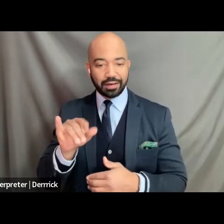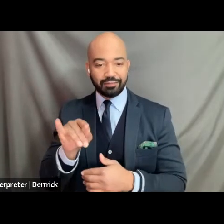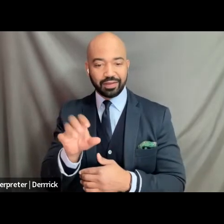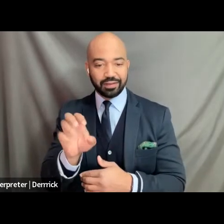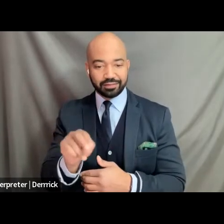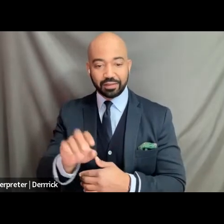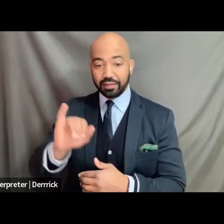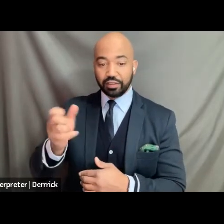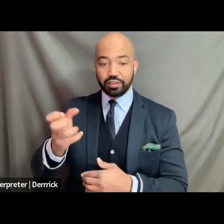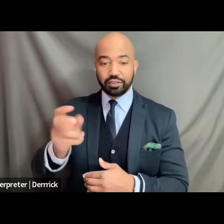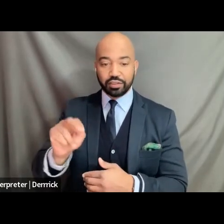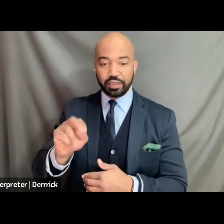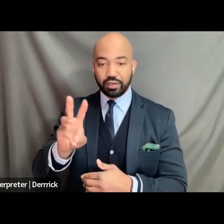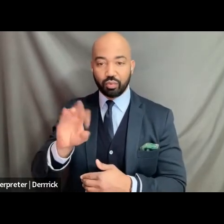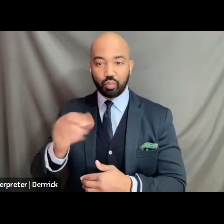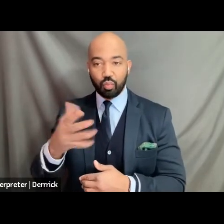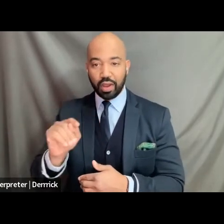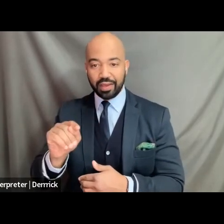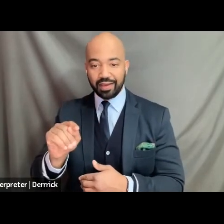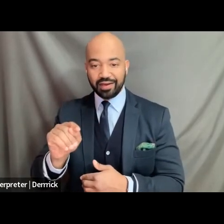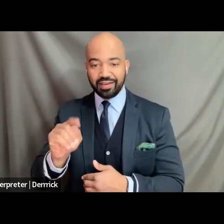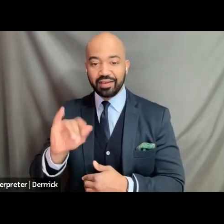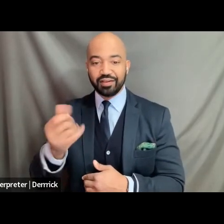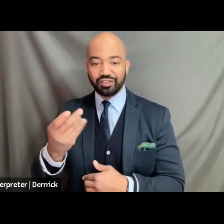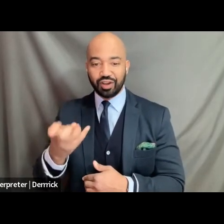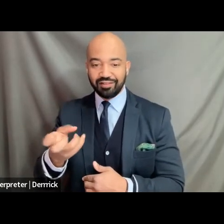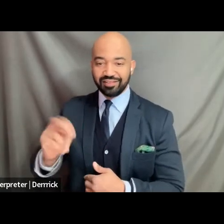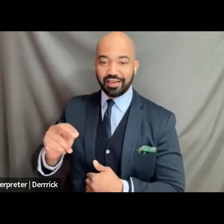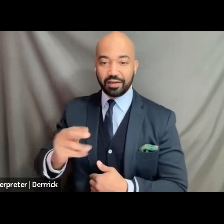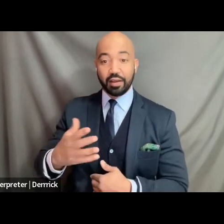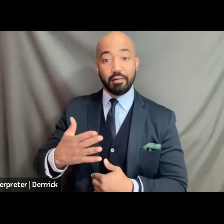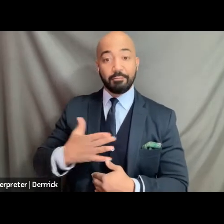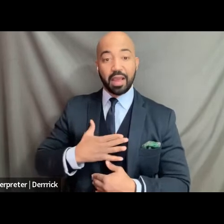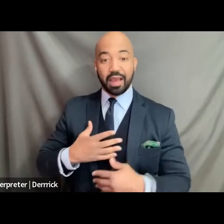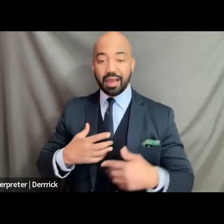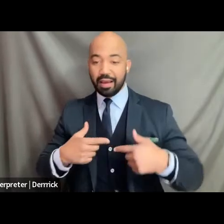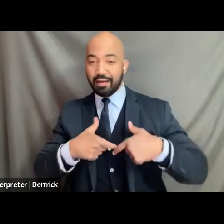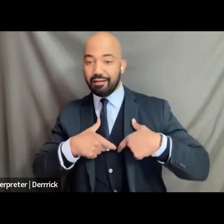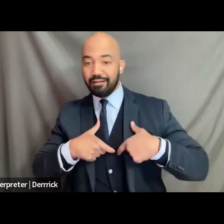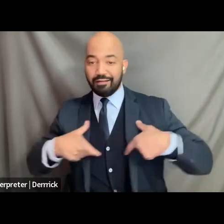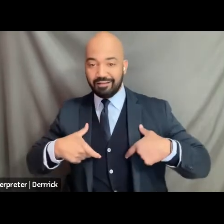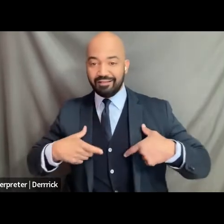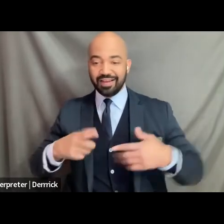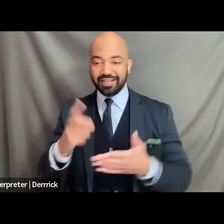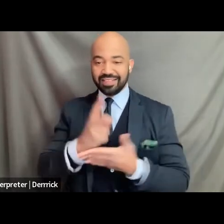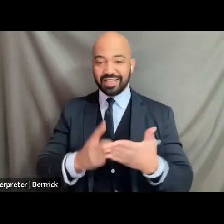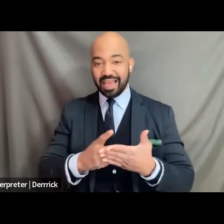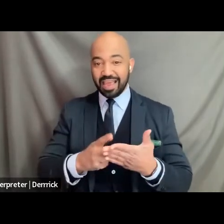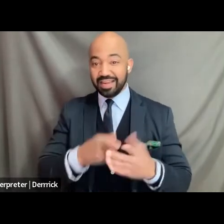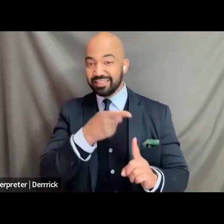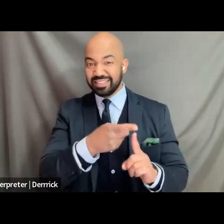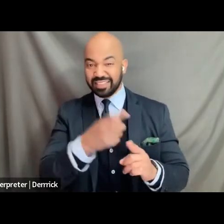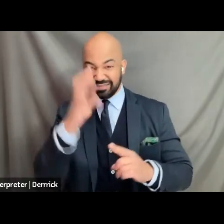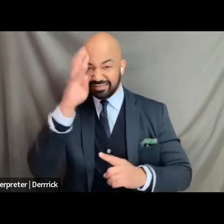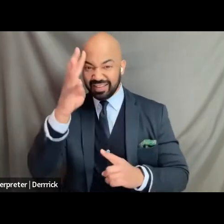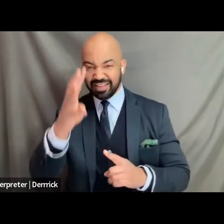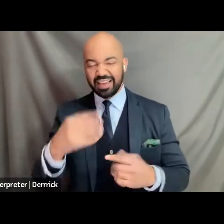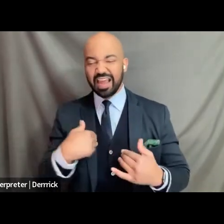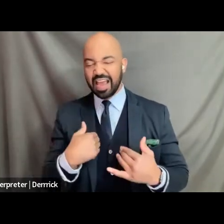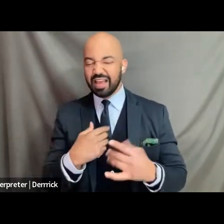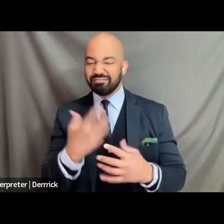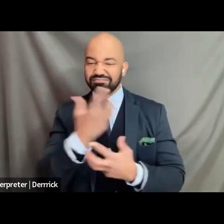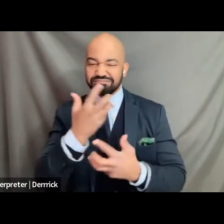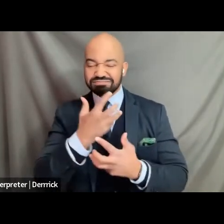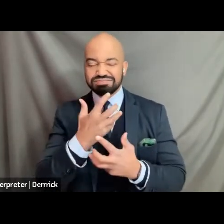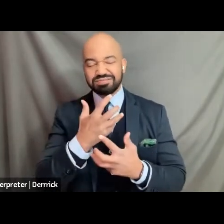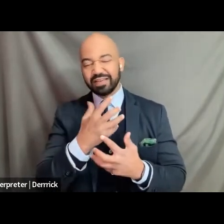whose design i'm actually wearing today i'm a big fan of hers and i'm just trying to find you to pin